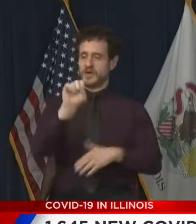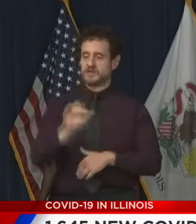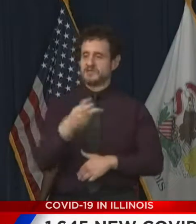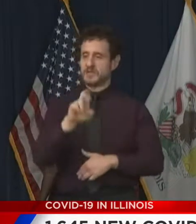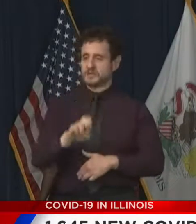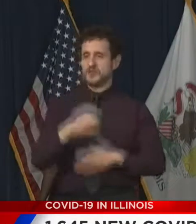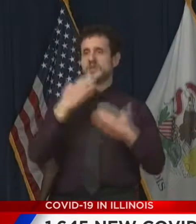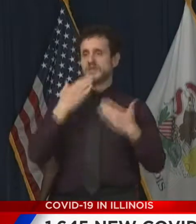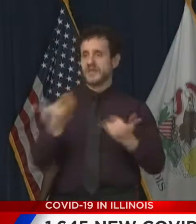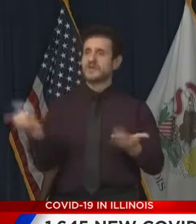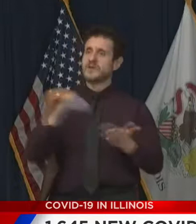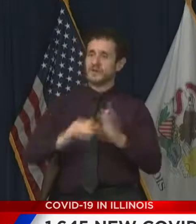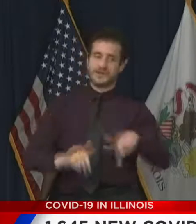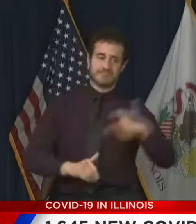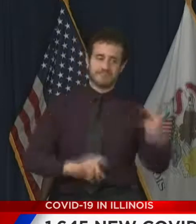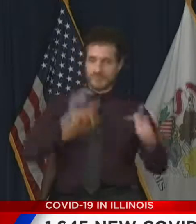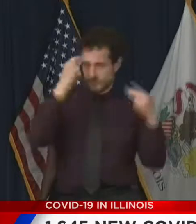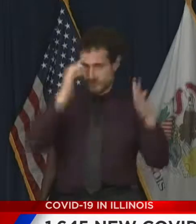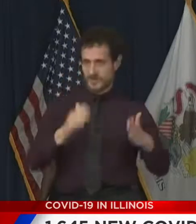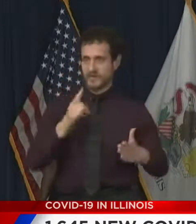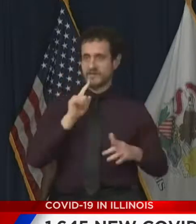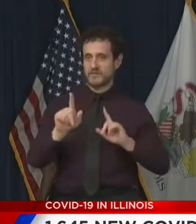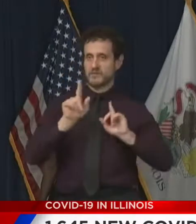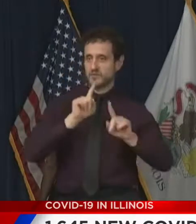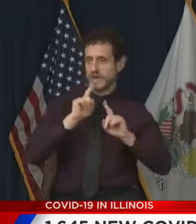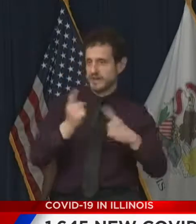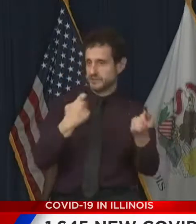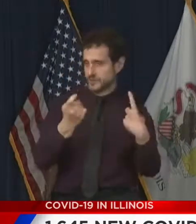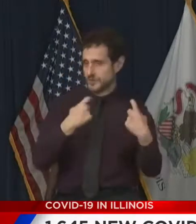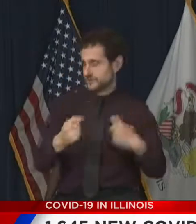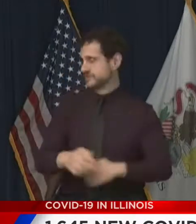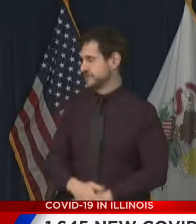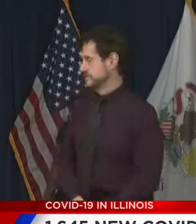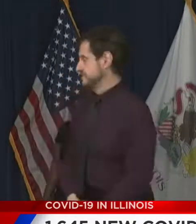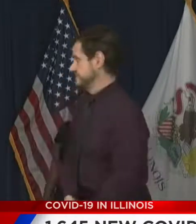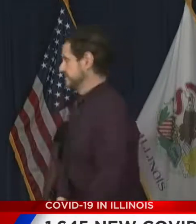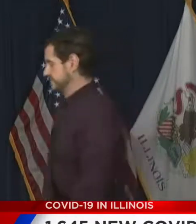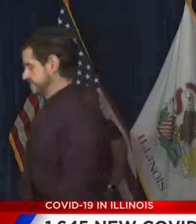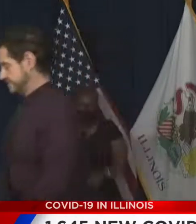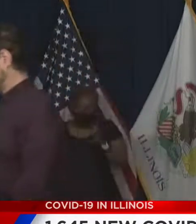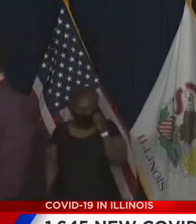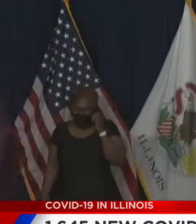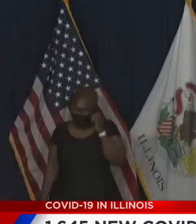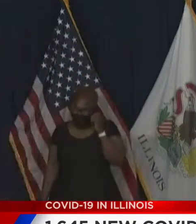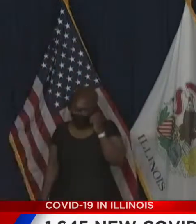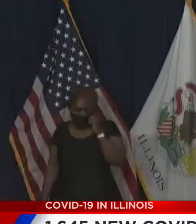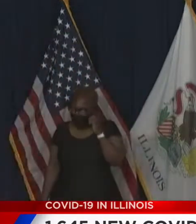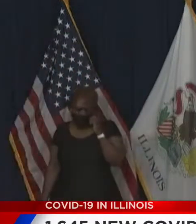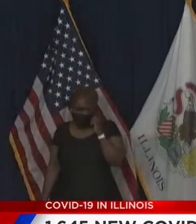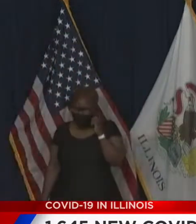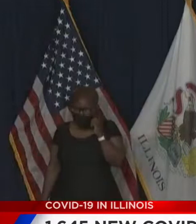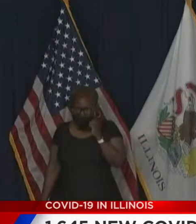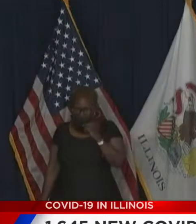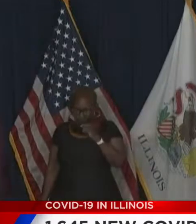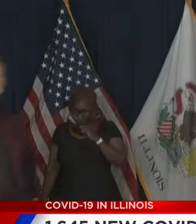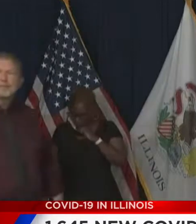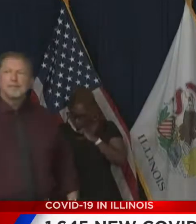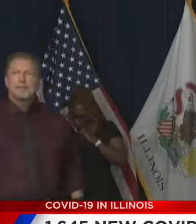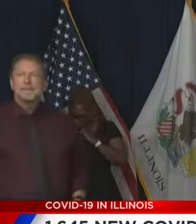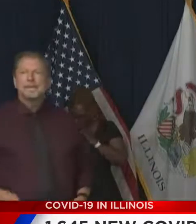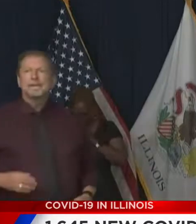turn this back over to Governor Pritzker. Governor Thank you very much. I want to just make one remark about, you know, how